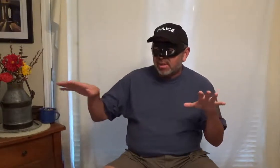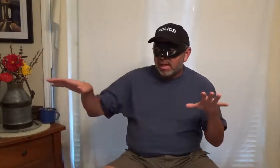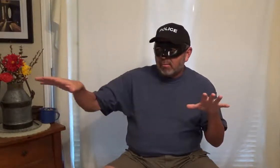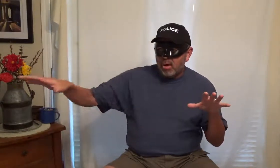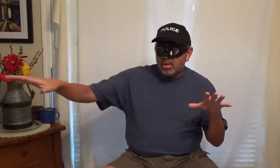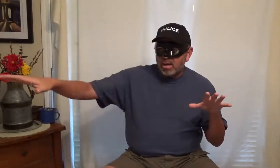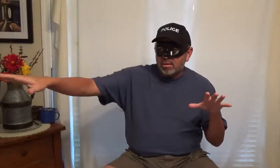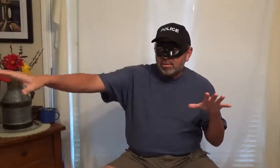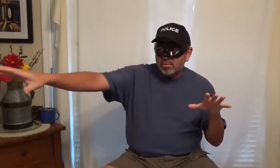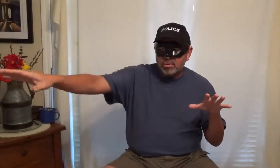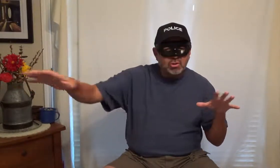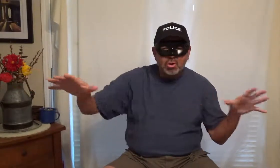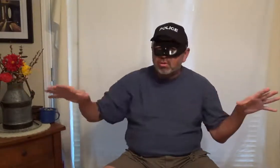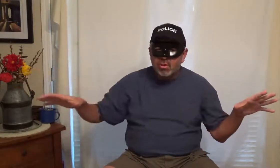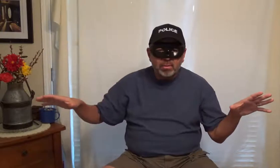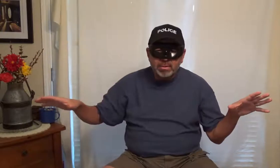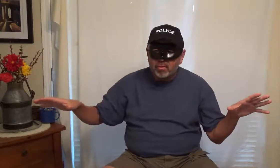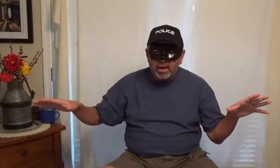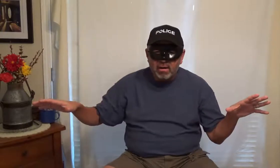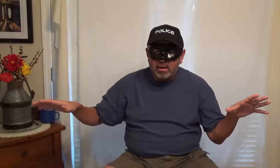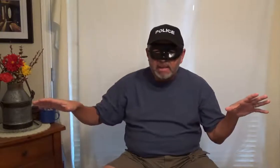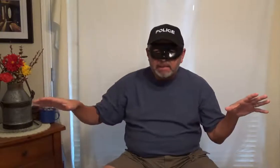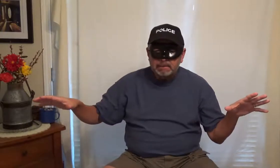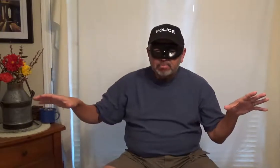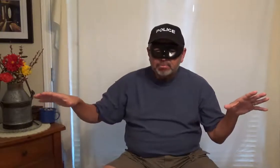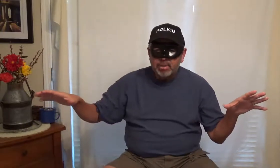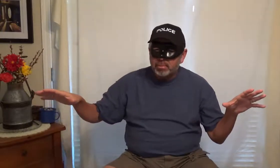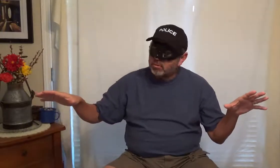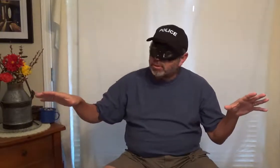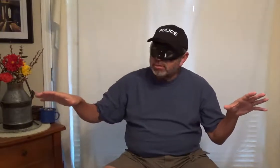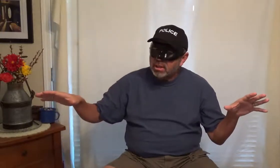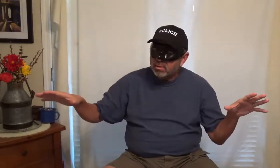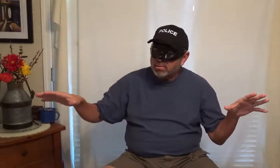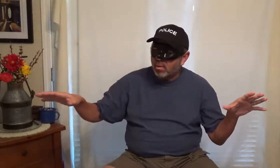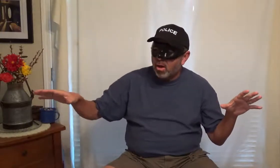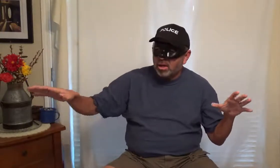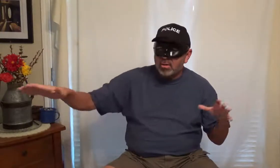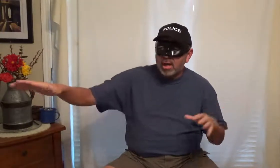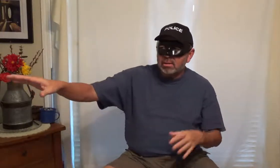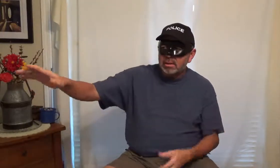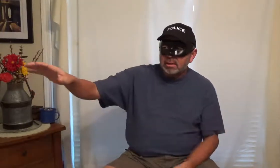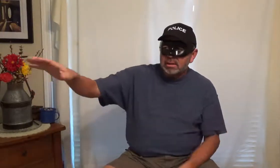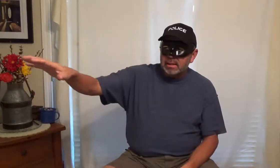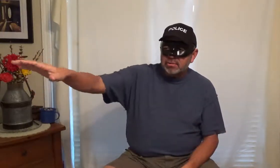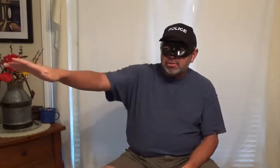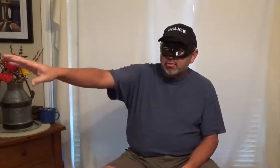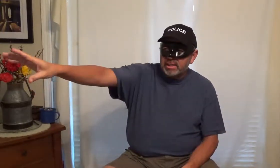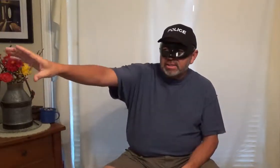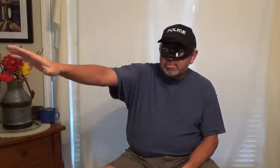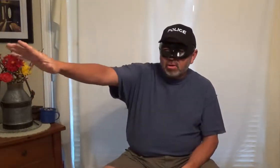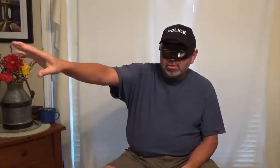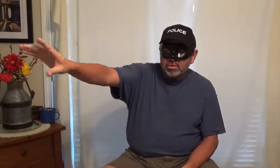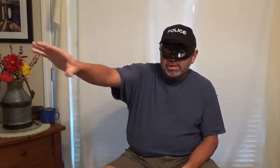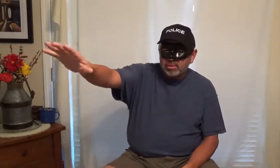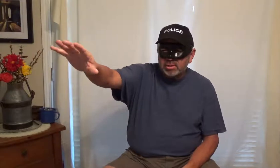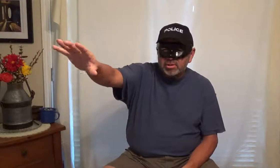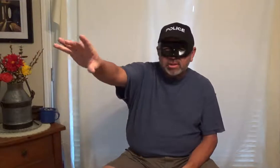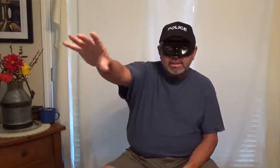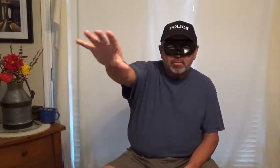I'm walking around there there's no other people there but we don't know so I'm walking around and there's trees smaller trees I'm looking at the trees I'm